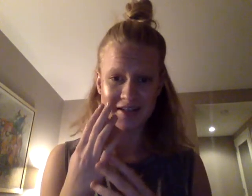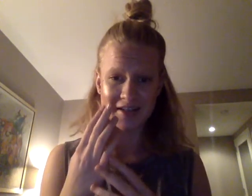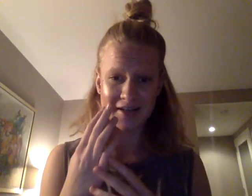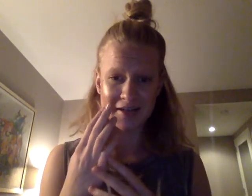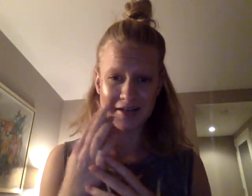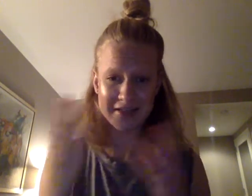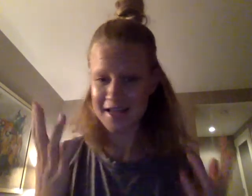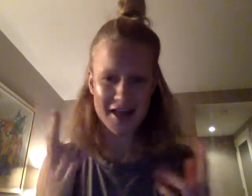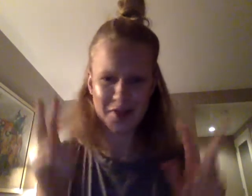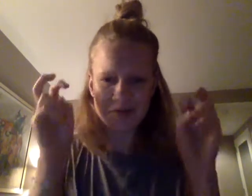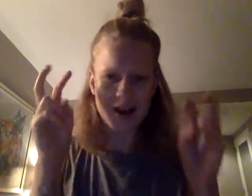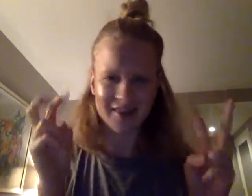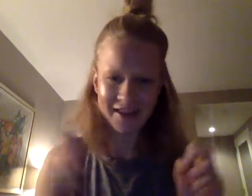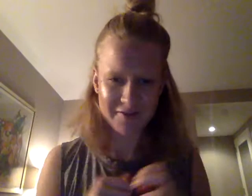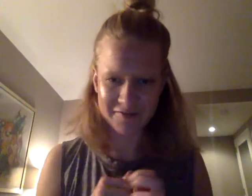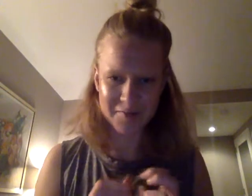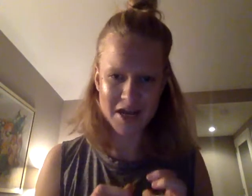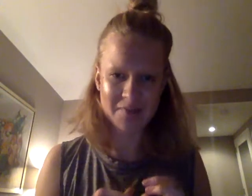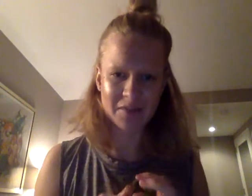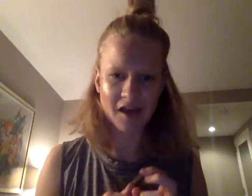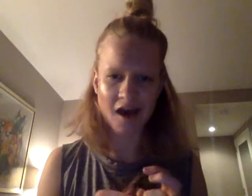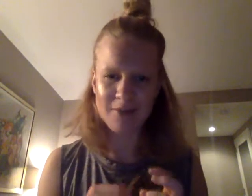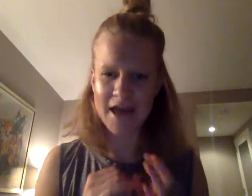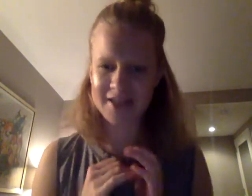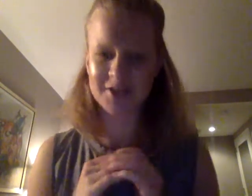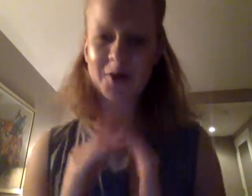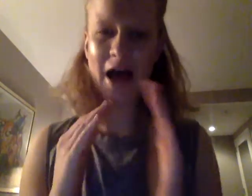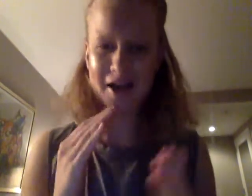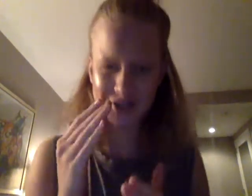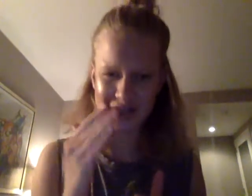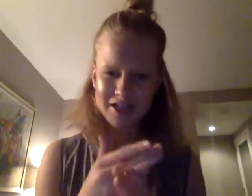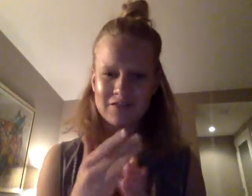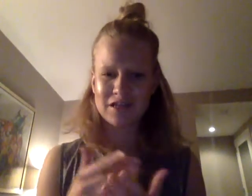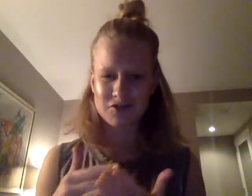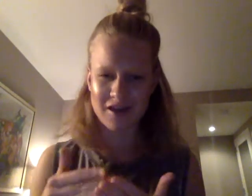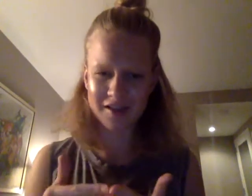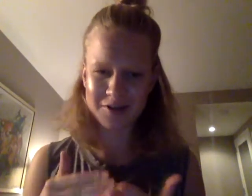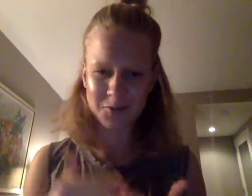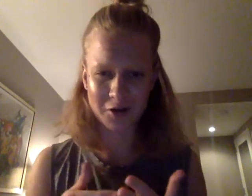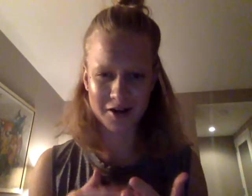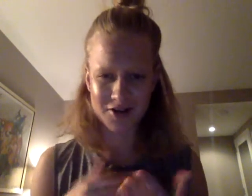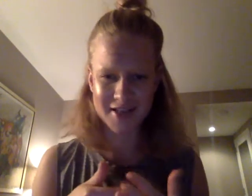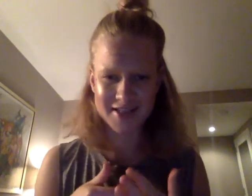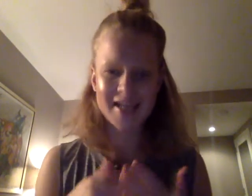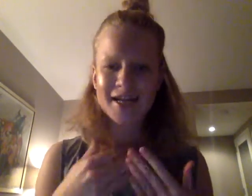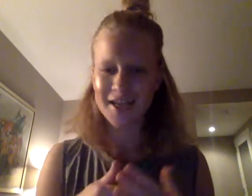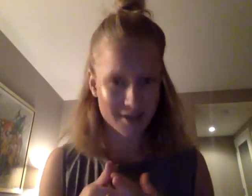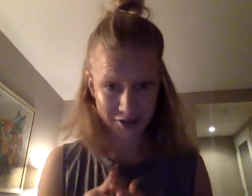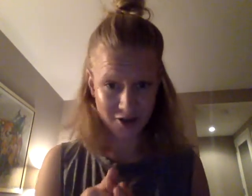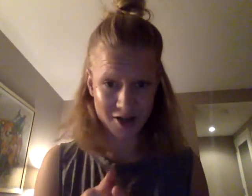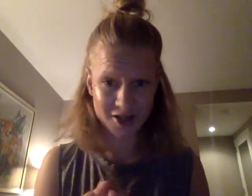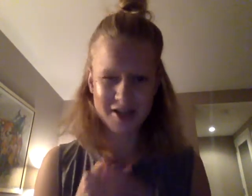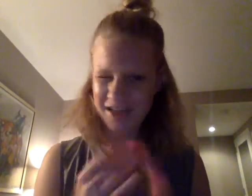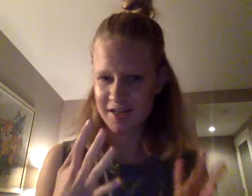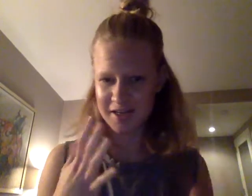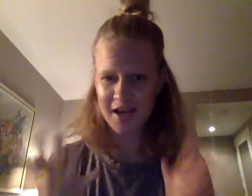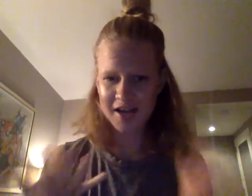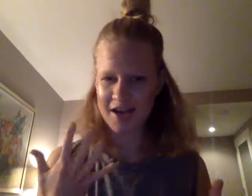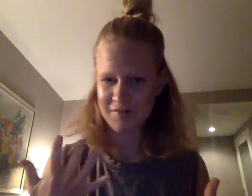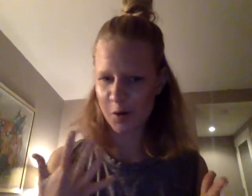don't design the right life for me? And so actually, each of these three things were addressed in the introduction in kind of a